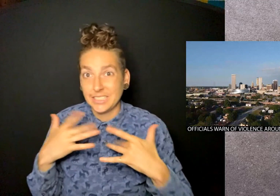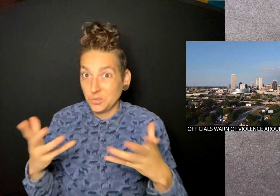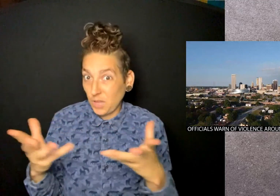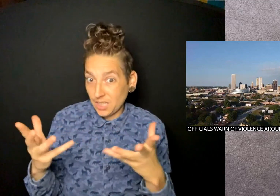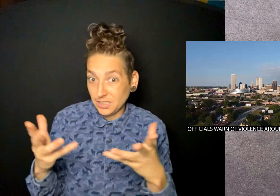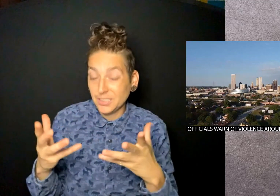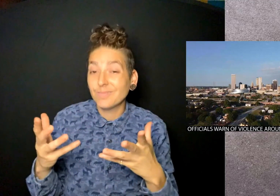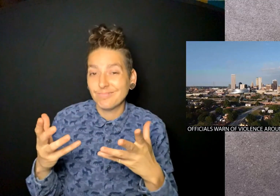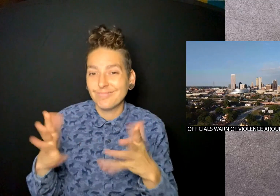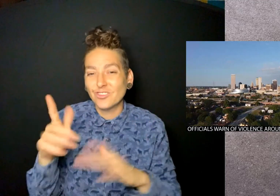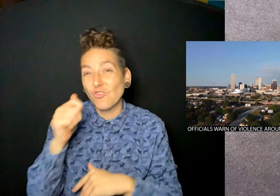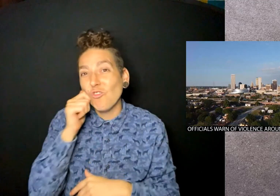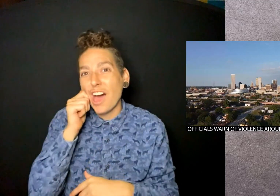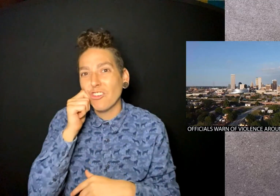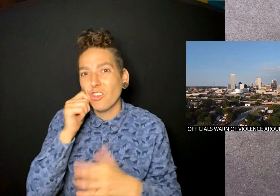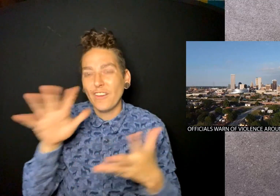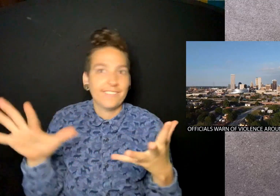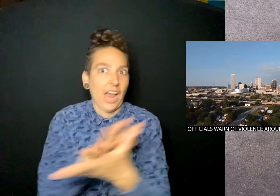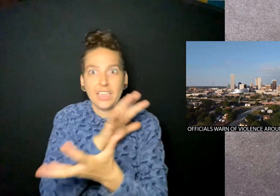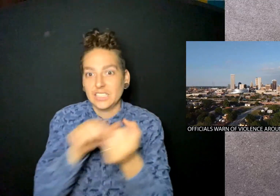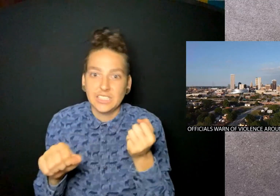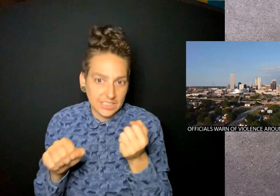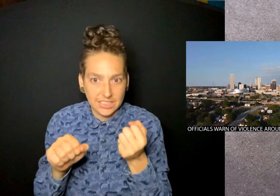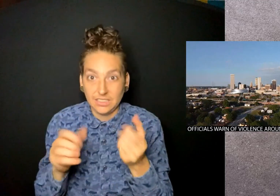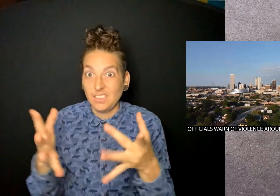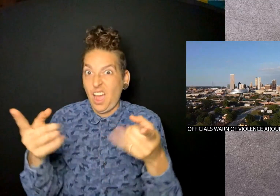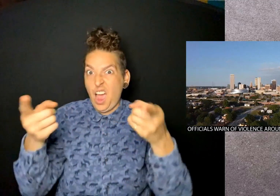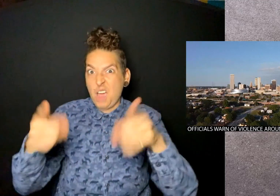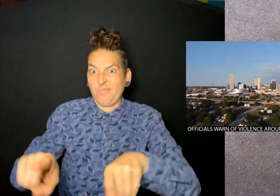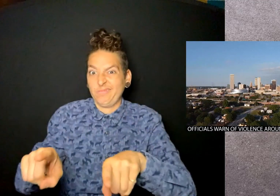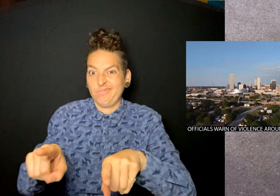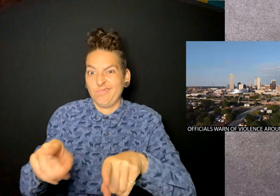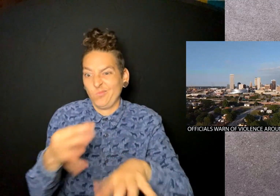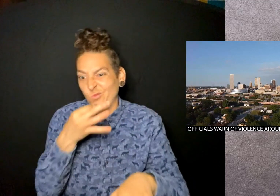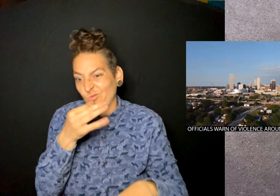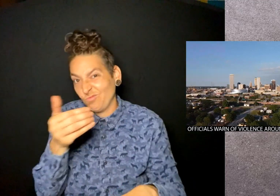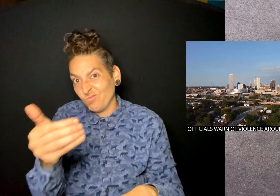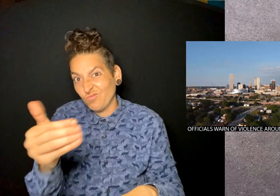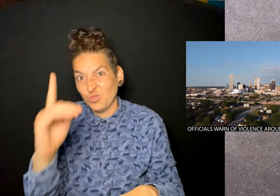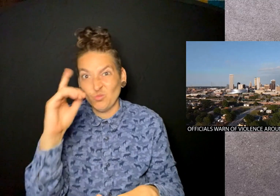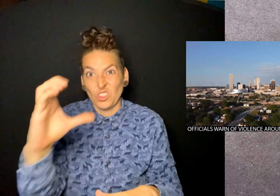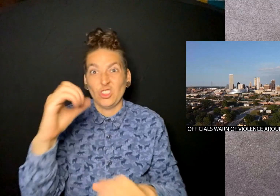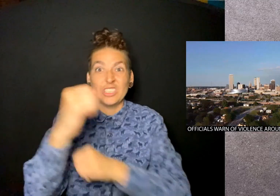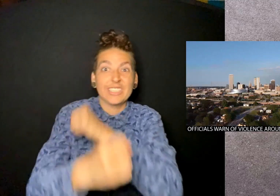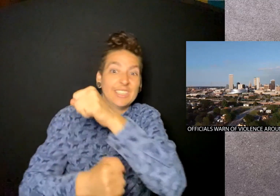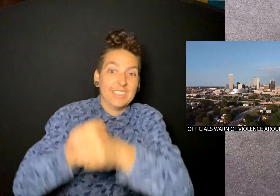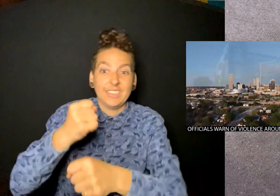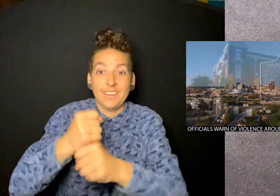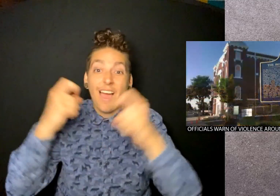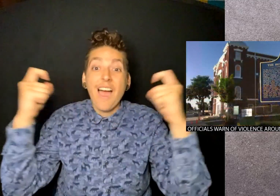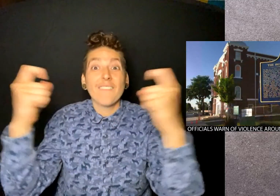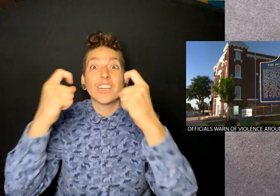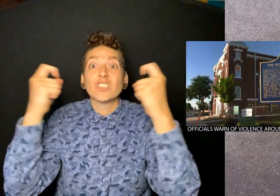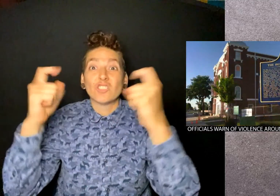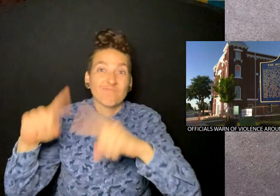sources say the department of homeland security is concerned about racial violence leading up to the 100th anniversary